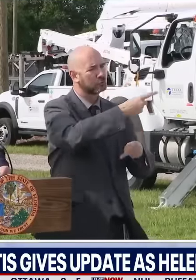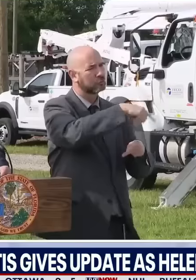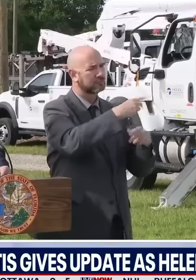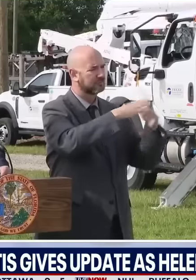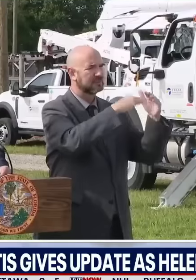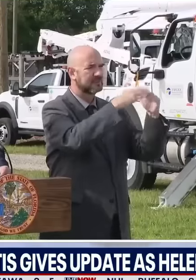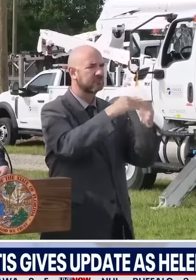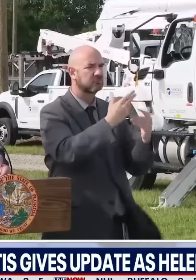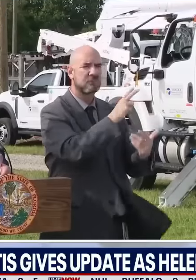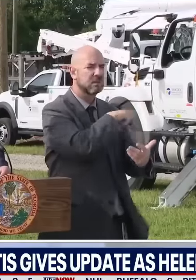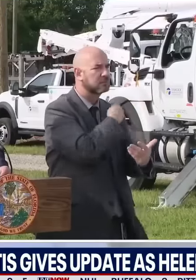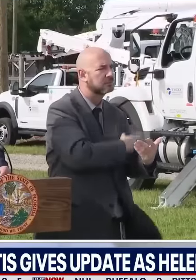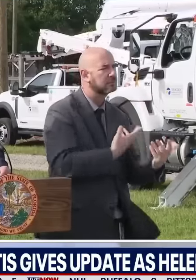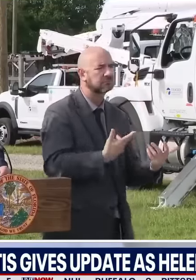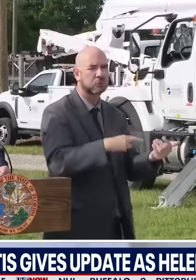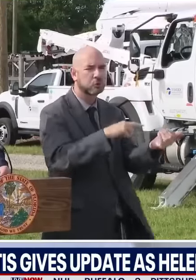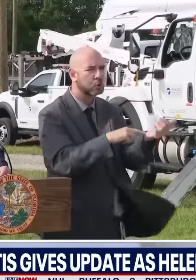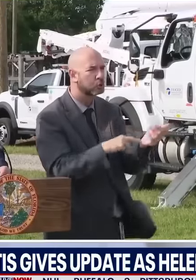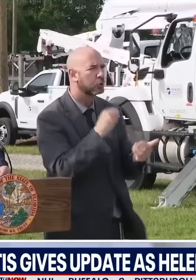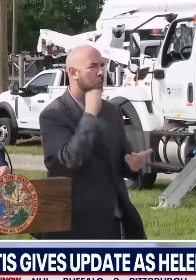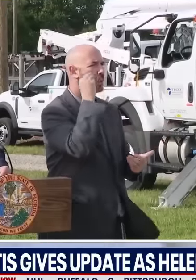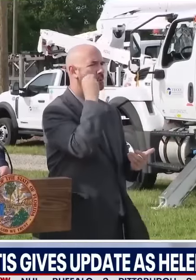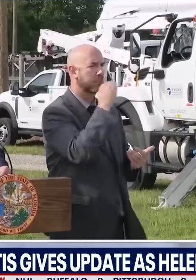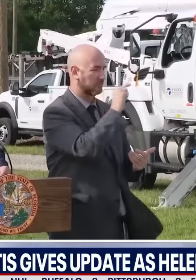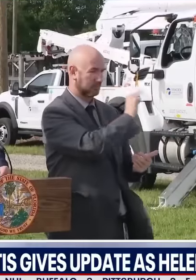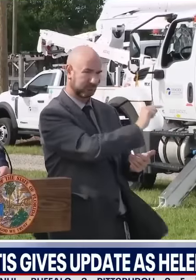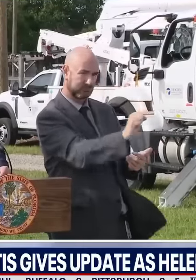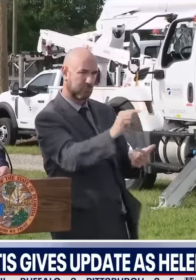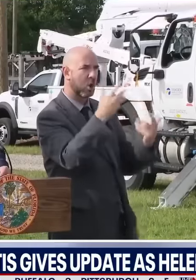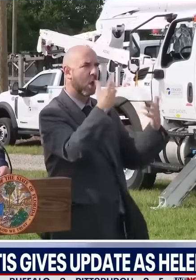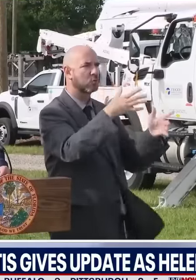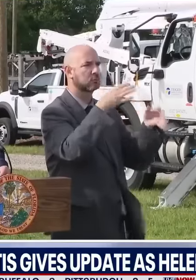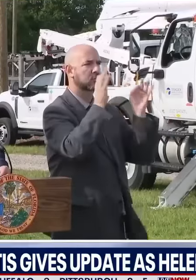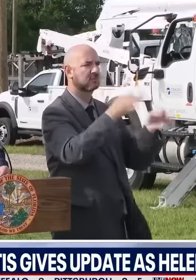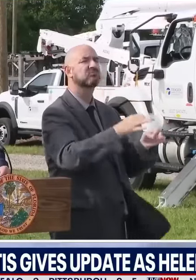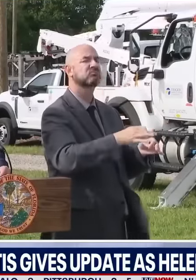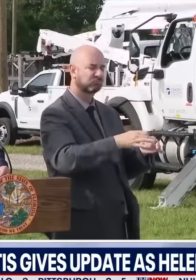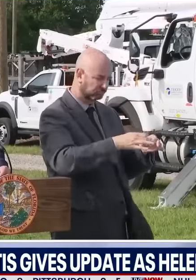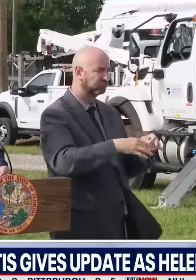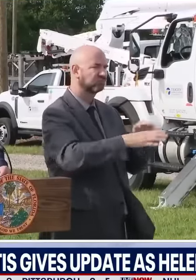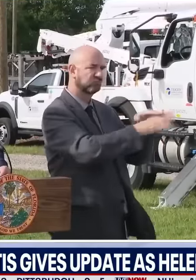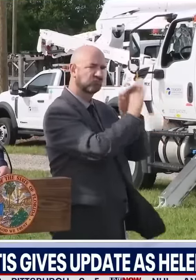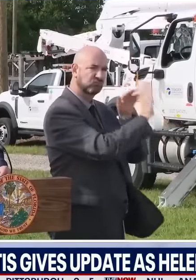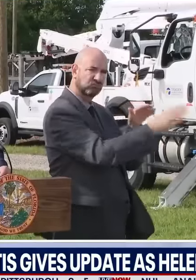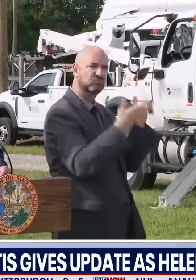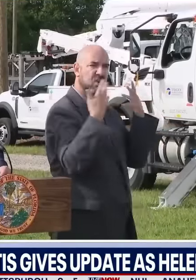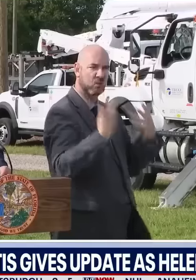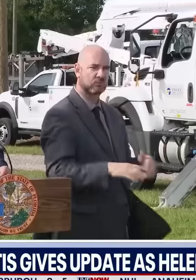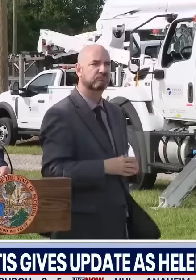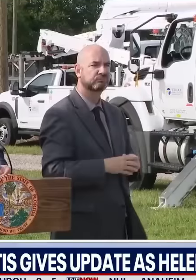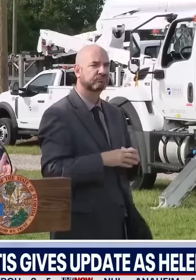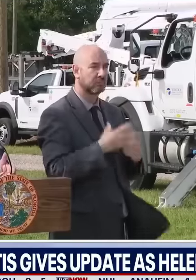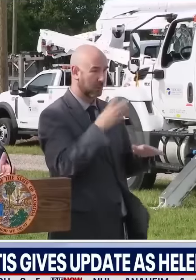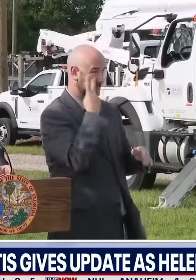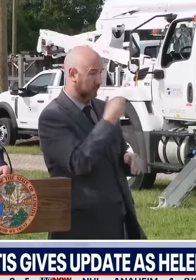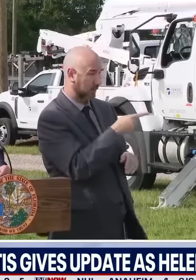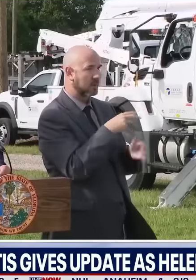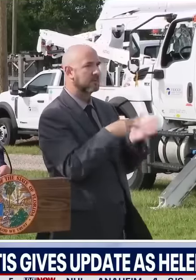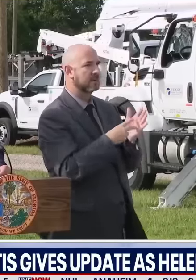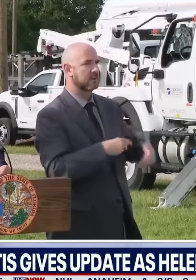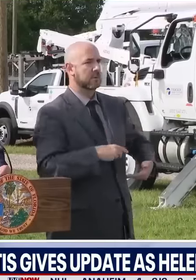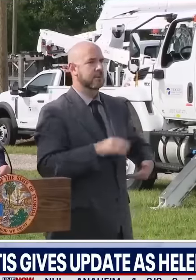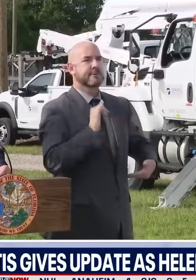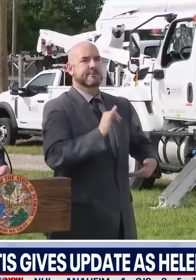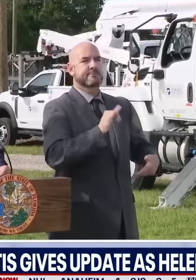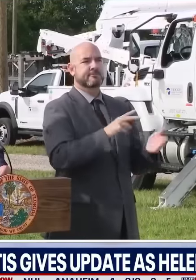evacuating. And you may see more health care facilities make that call in the ensuing hours. But obviously today